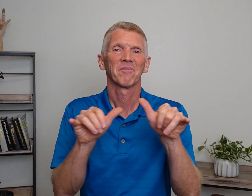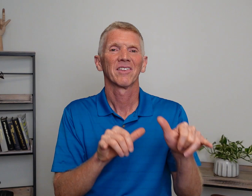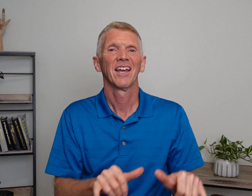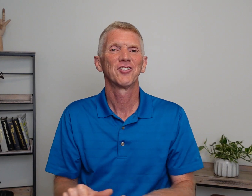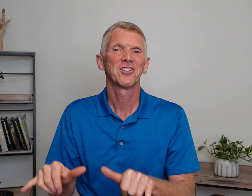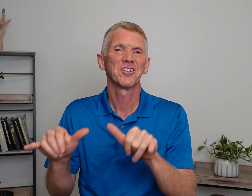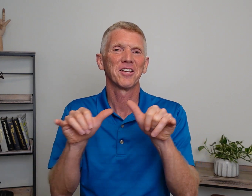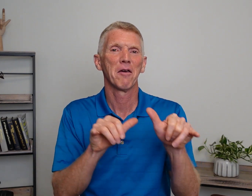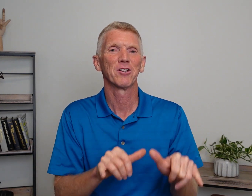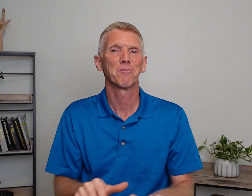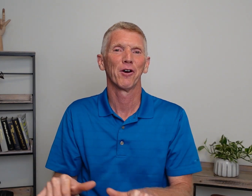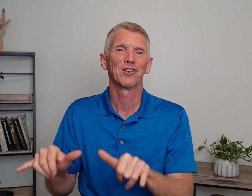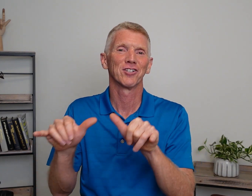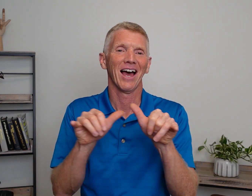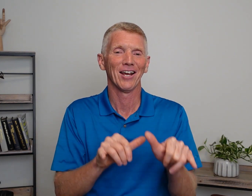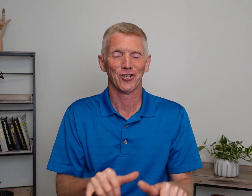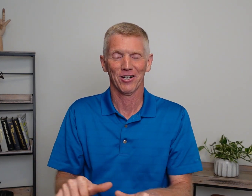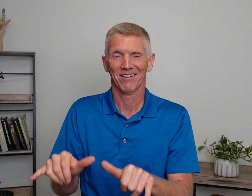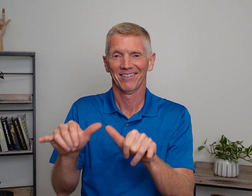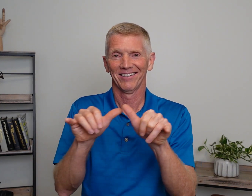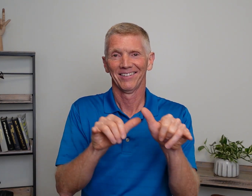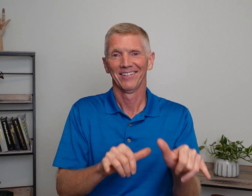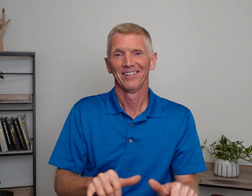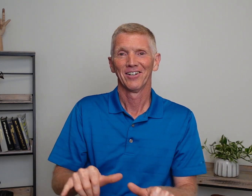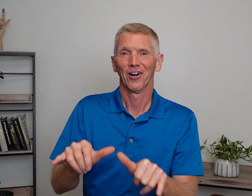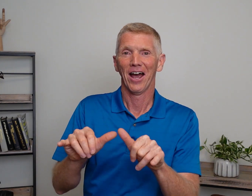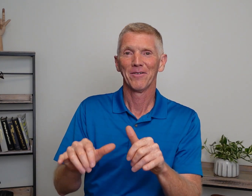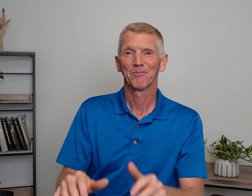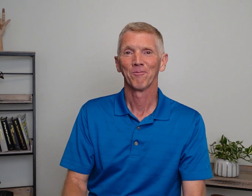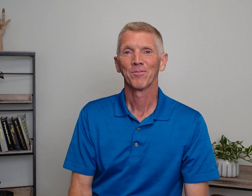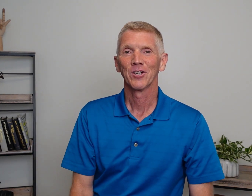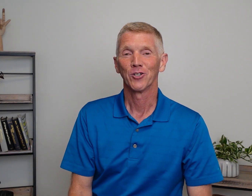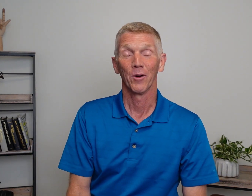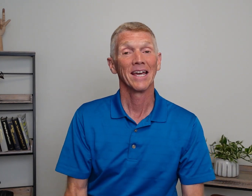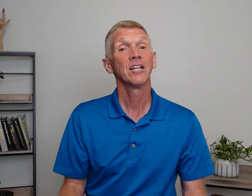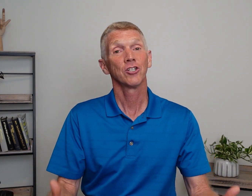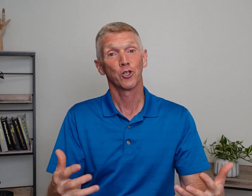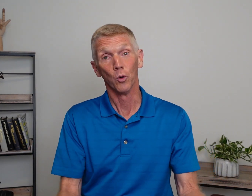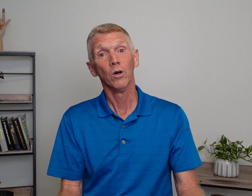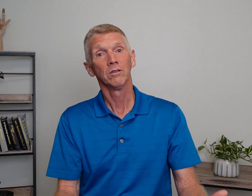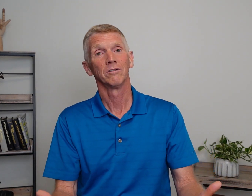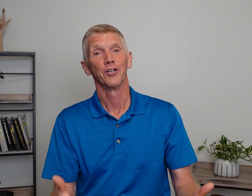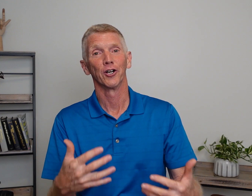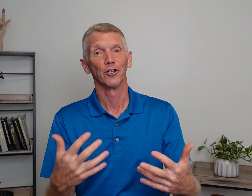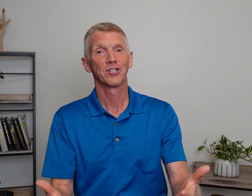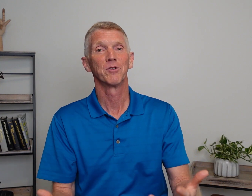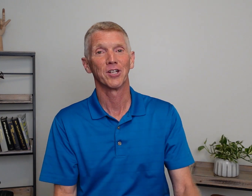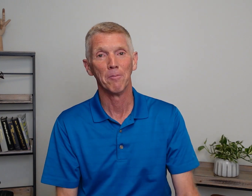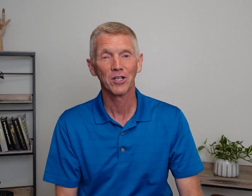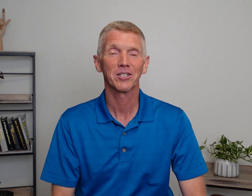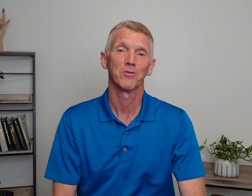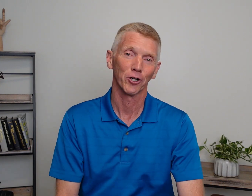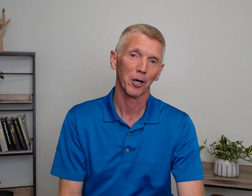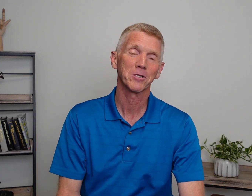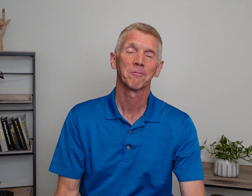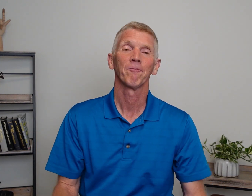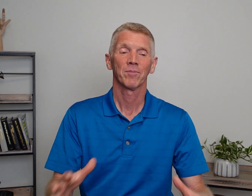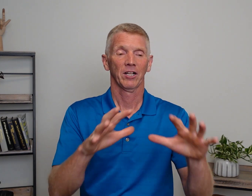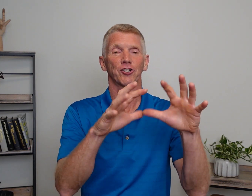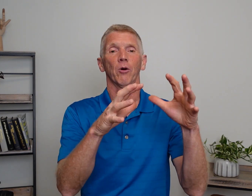It's just the same experience as last year. Right? So in school, you're going learn some subjects, terms. Let's start